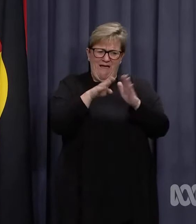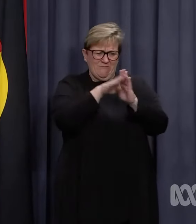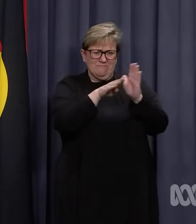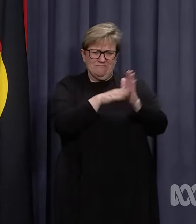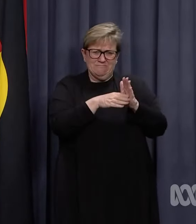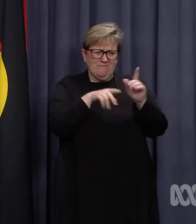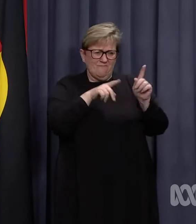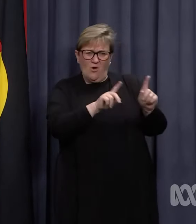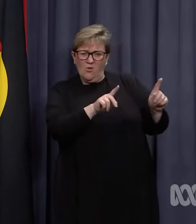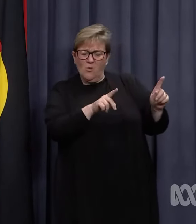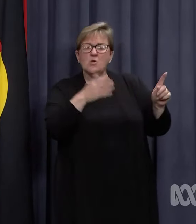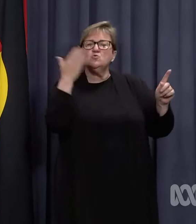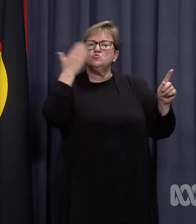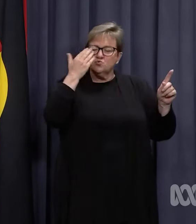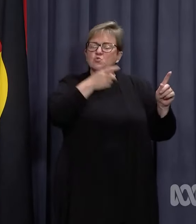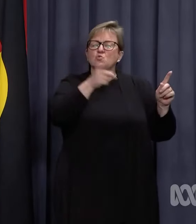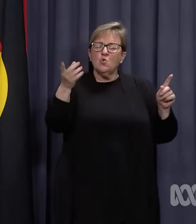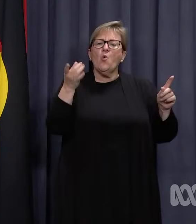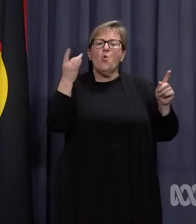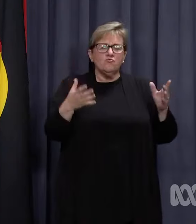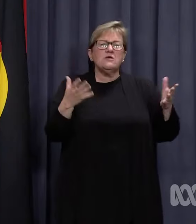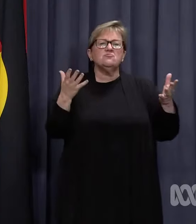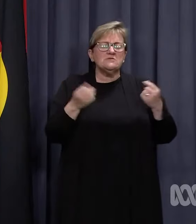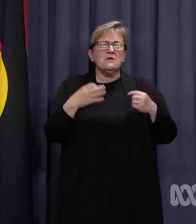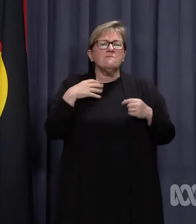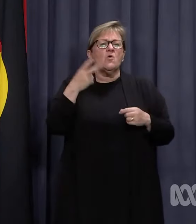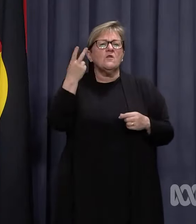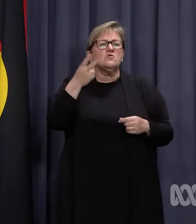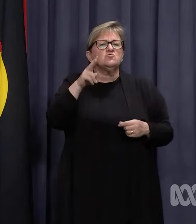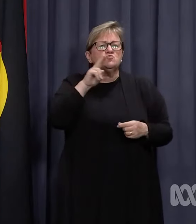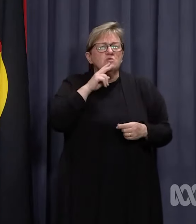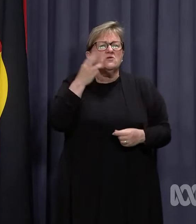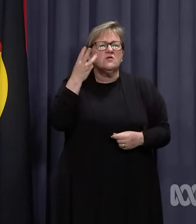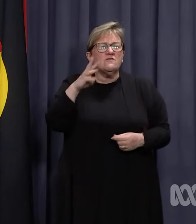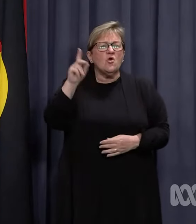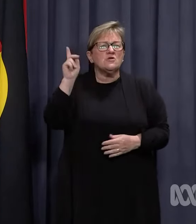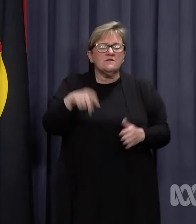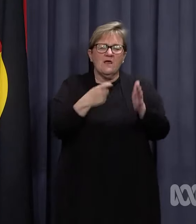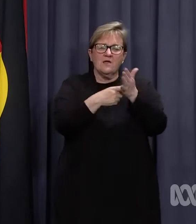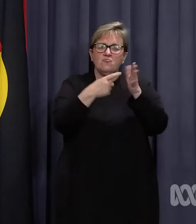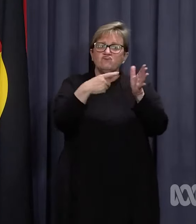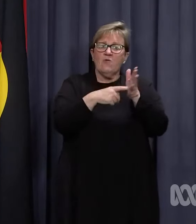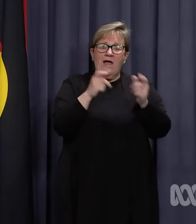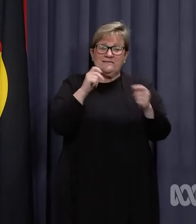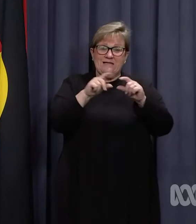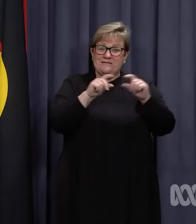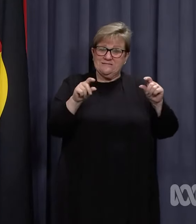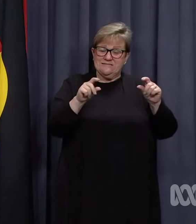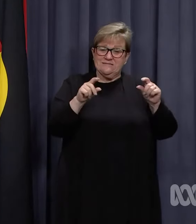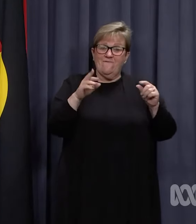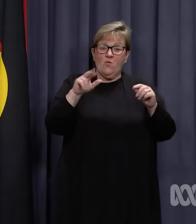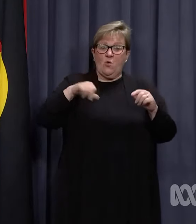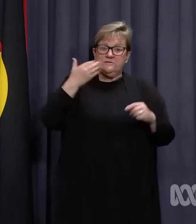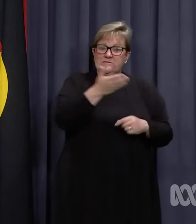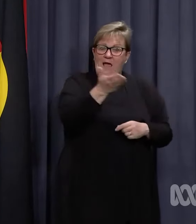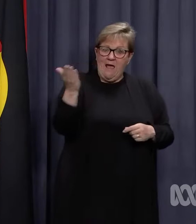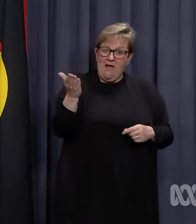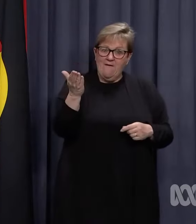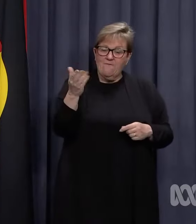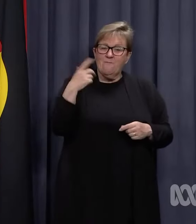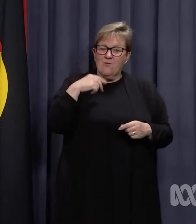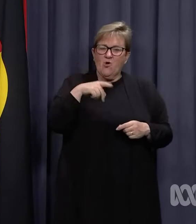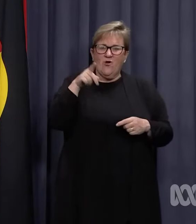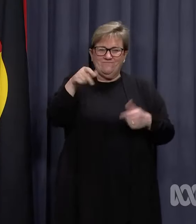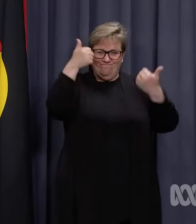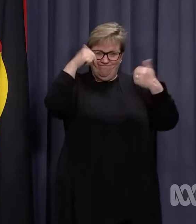requirements, schools have already received more than 230,000 rats for use by staff who've been identified